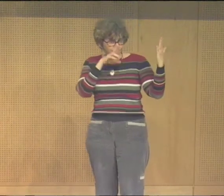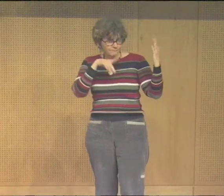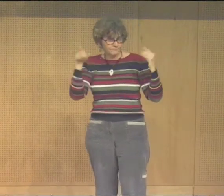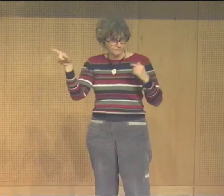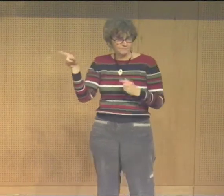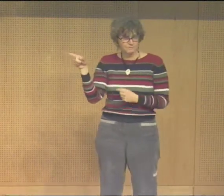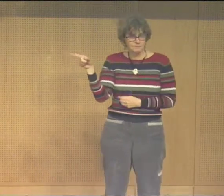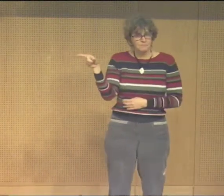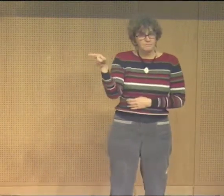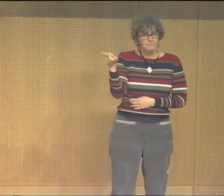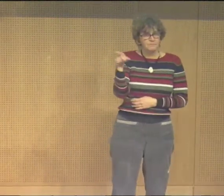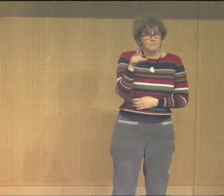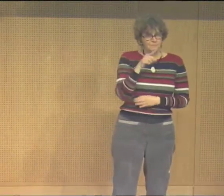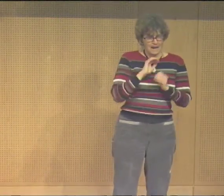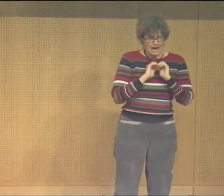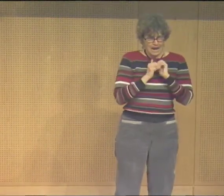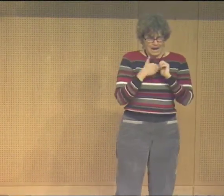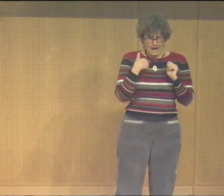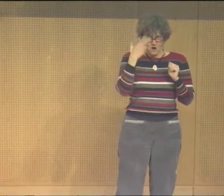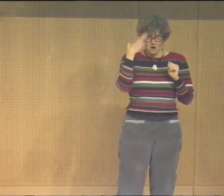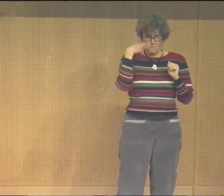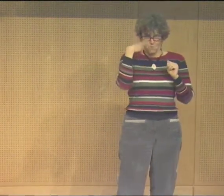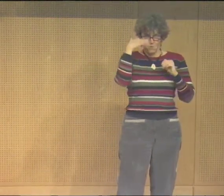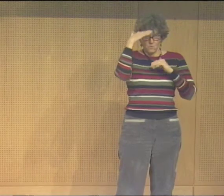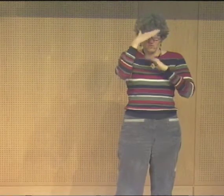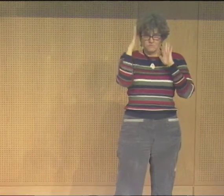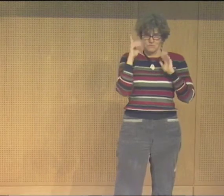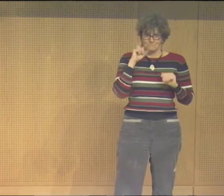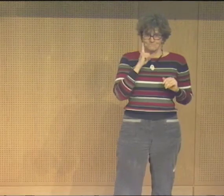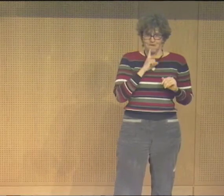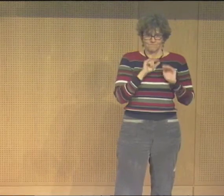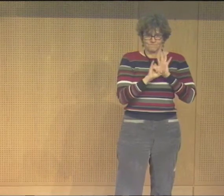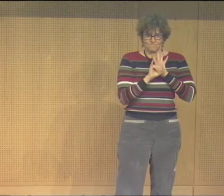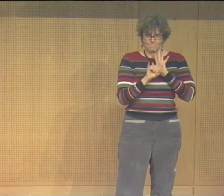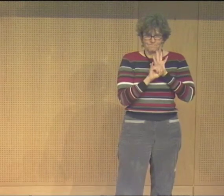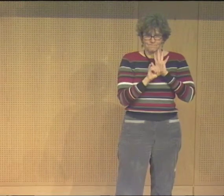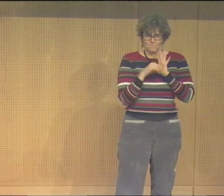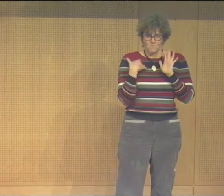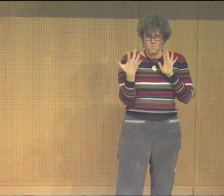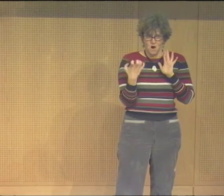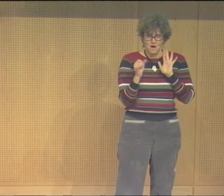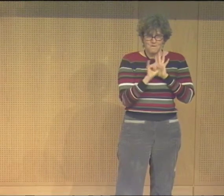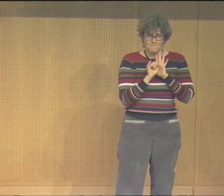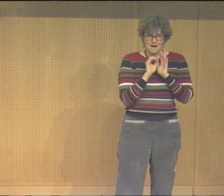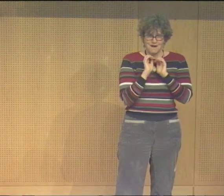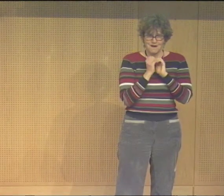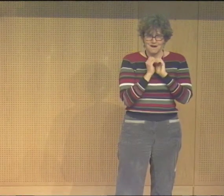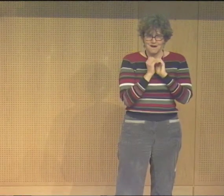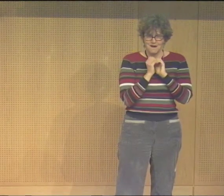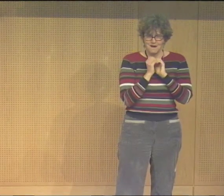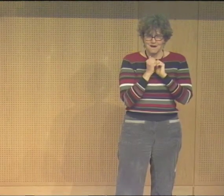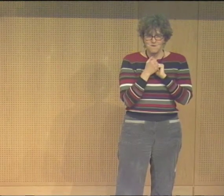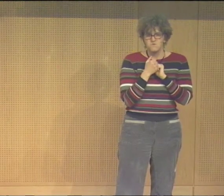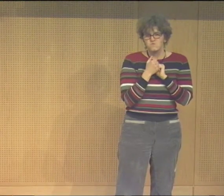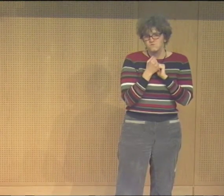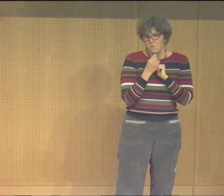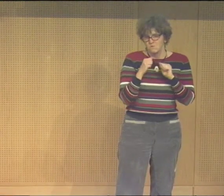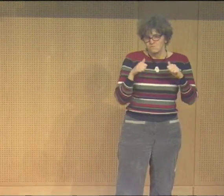who also do famous self-portraits. But I felt like it was really important to show my Deaf identity